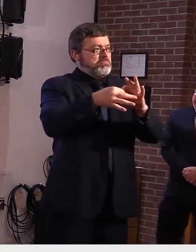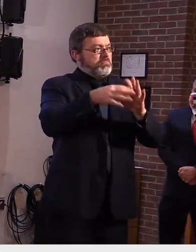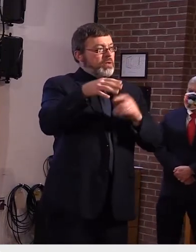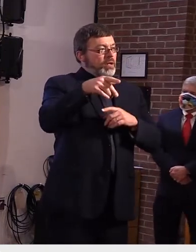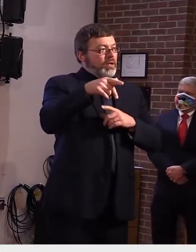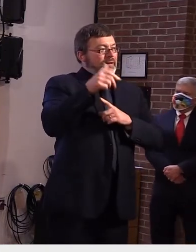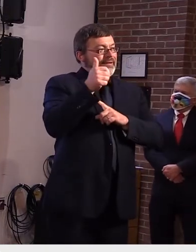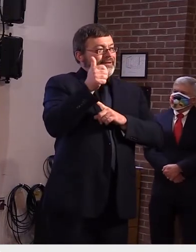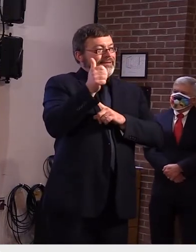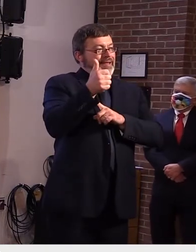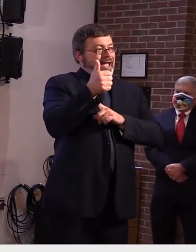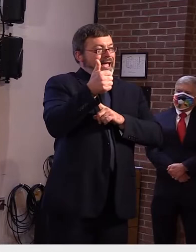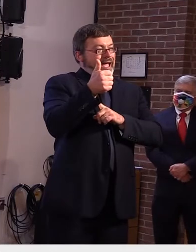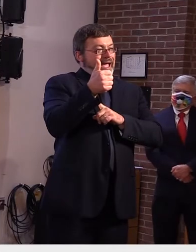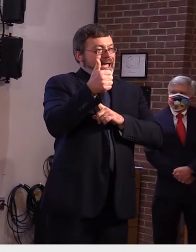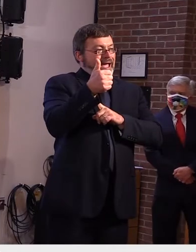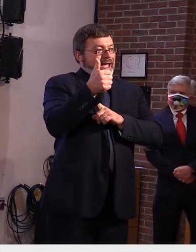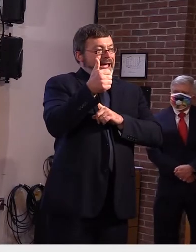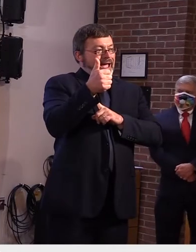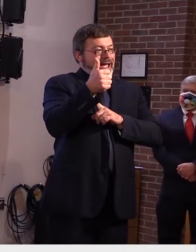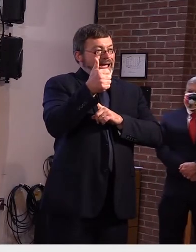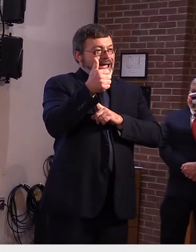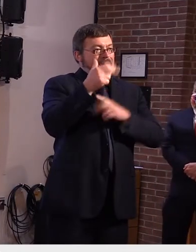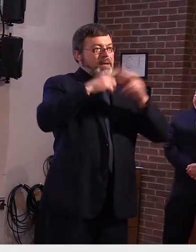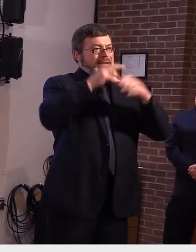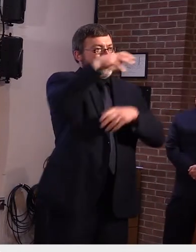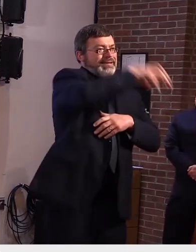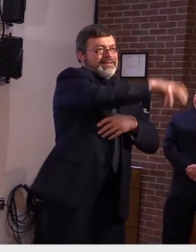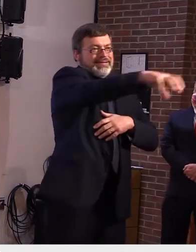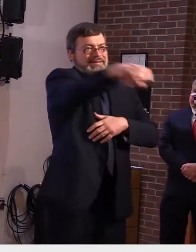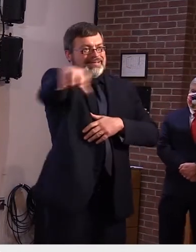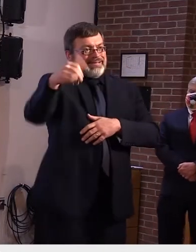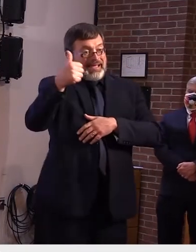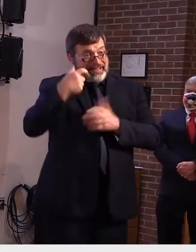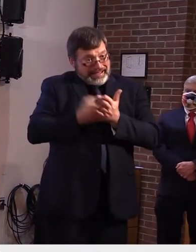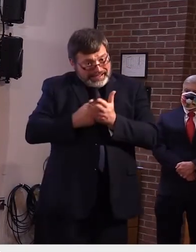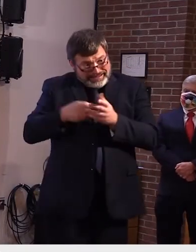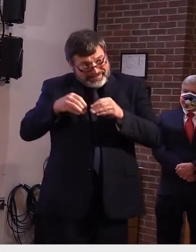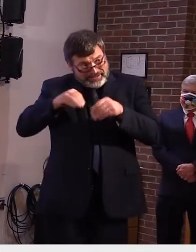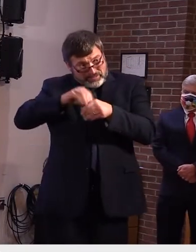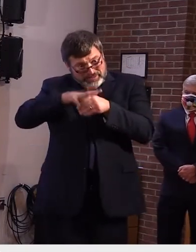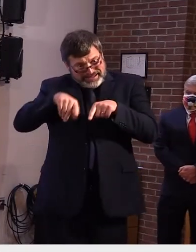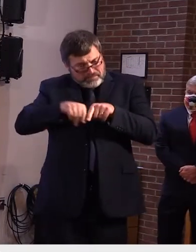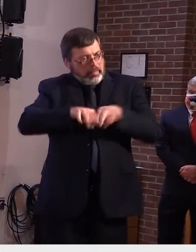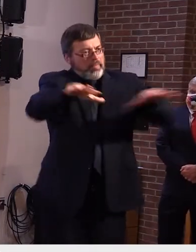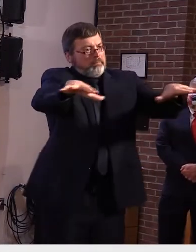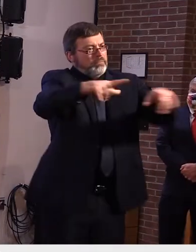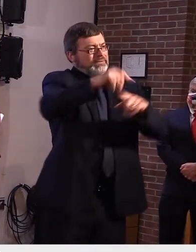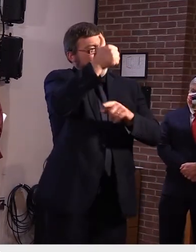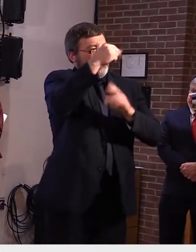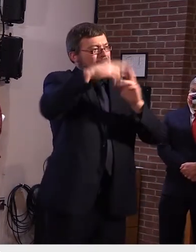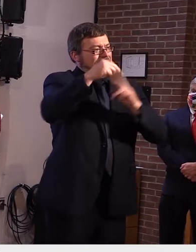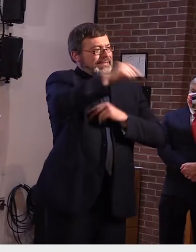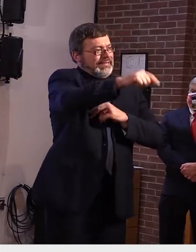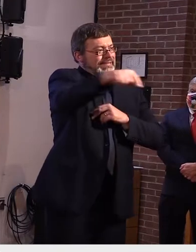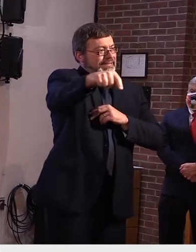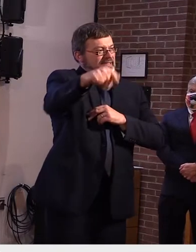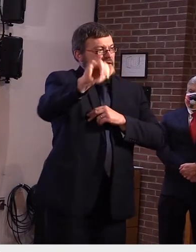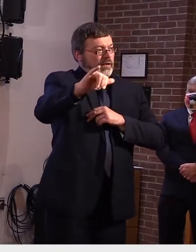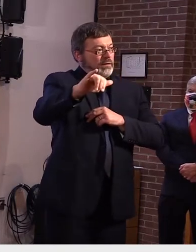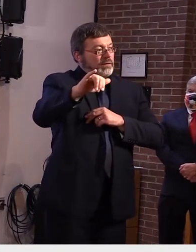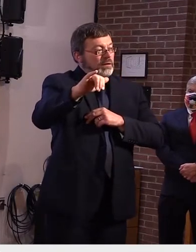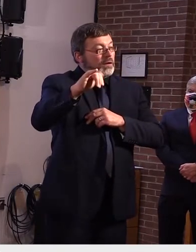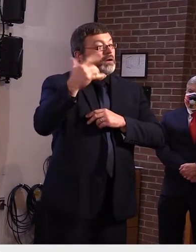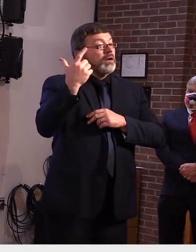here we go workplaces and schools where someone somehow associated with the hockey